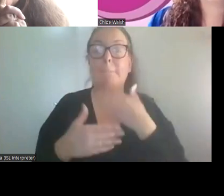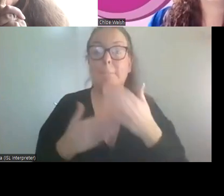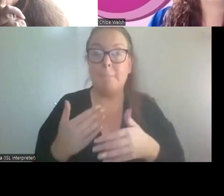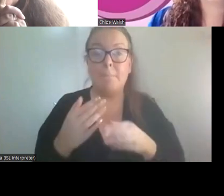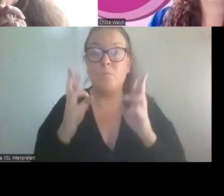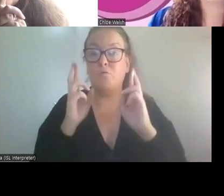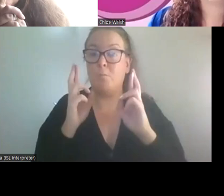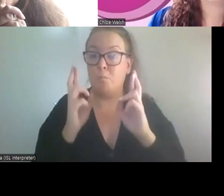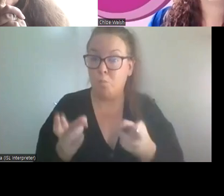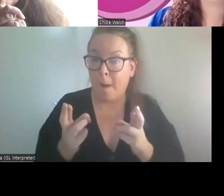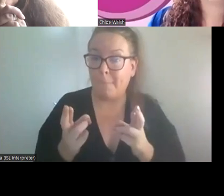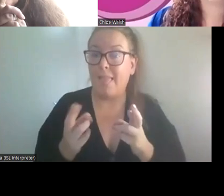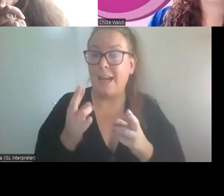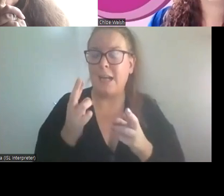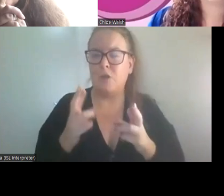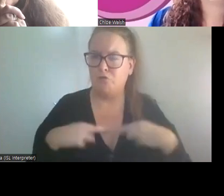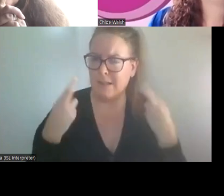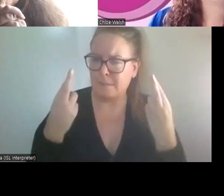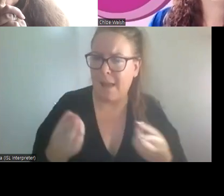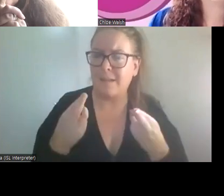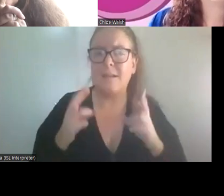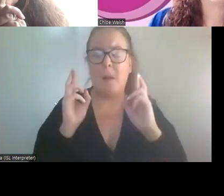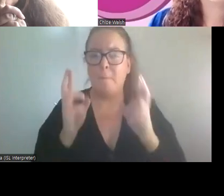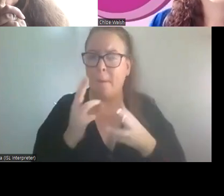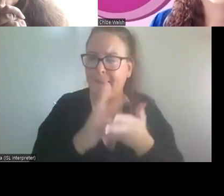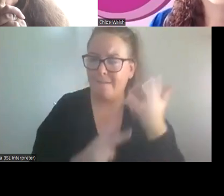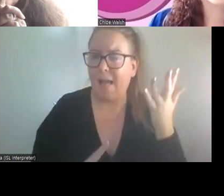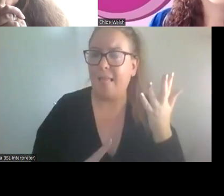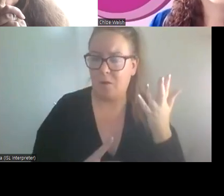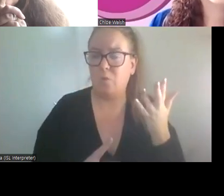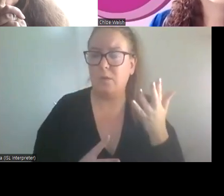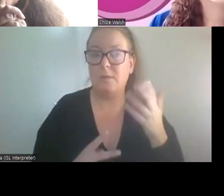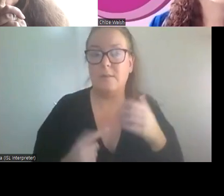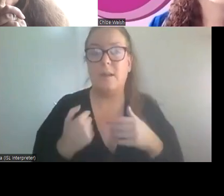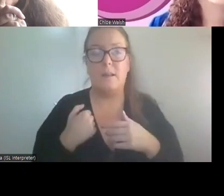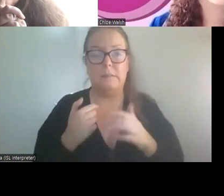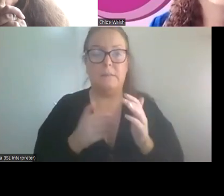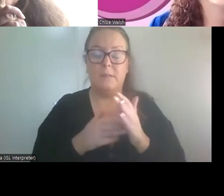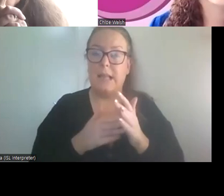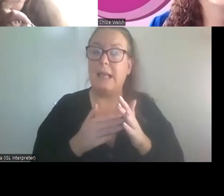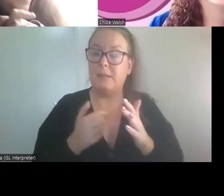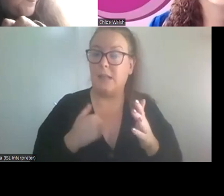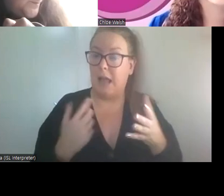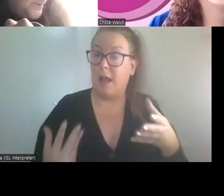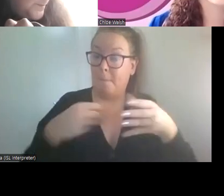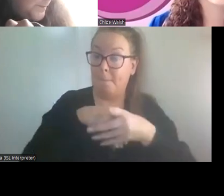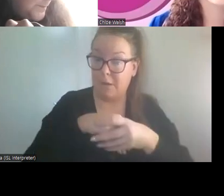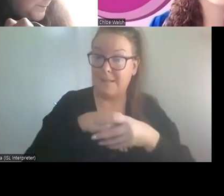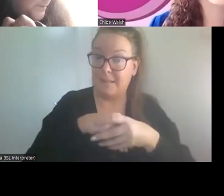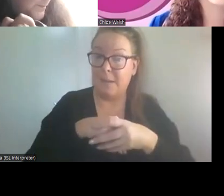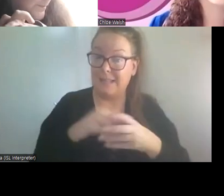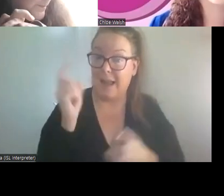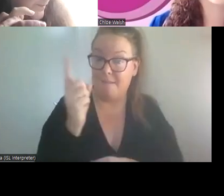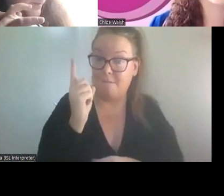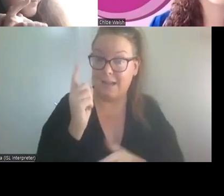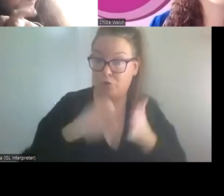for it, as I felt I was, I have to say, participating in the advisory project. And I'm not